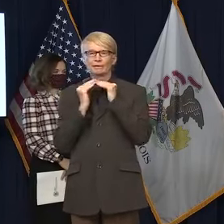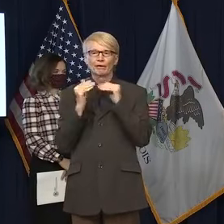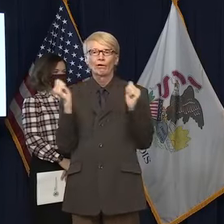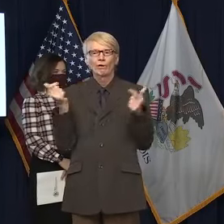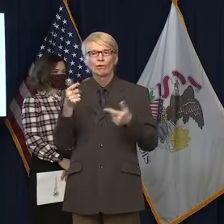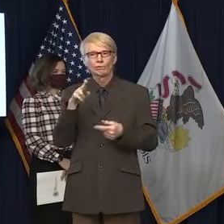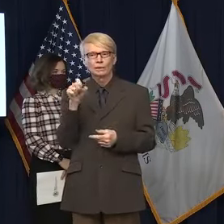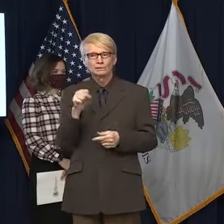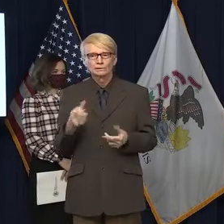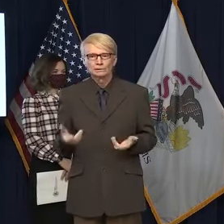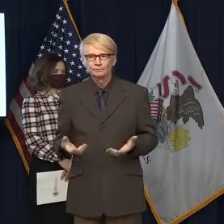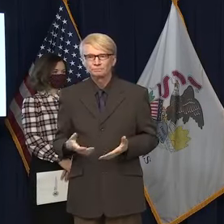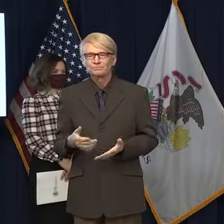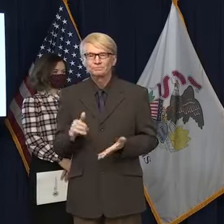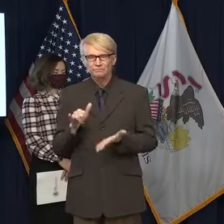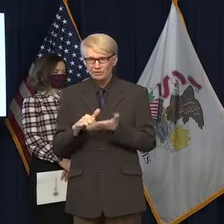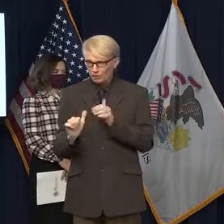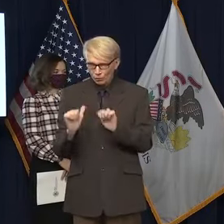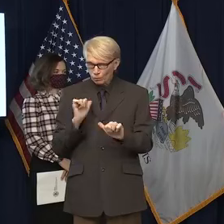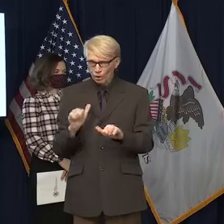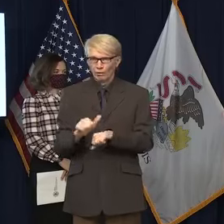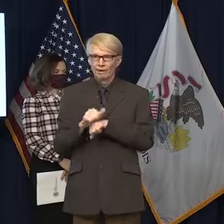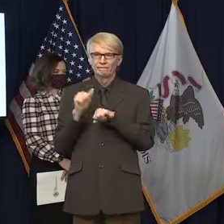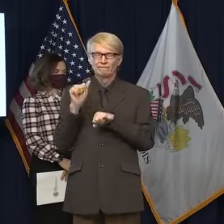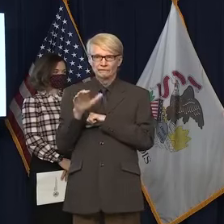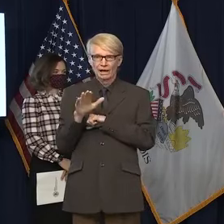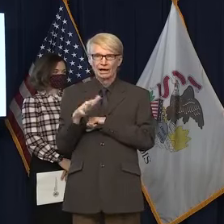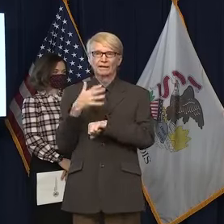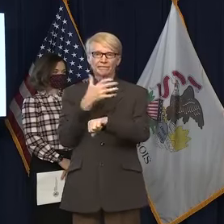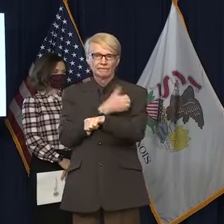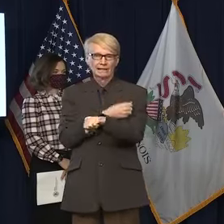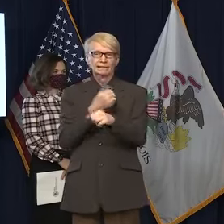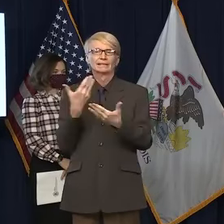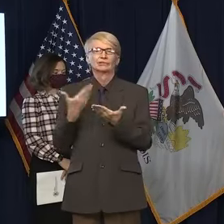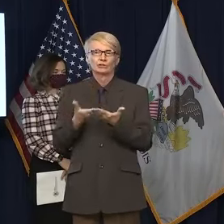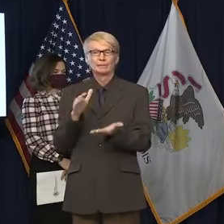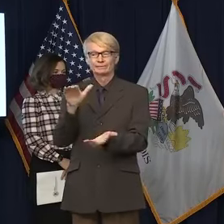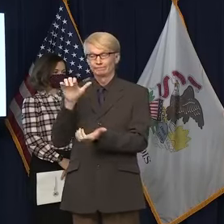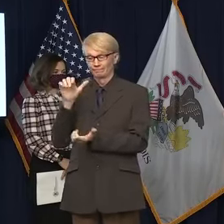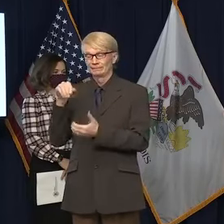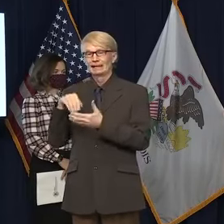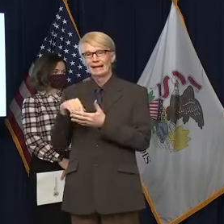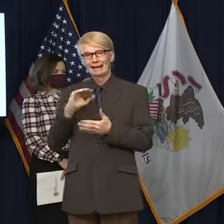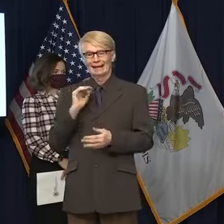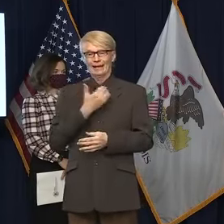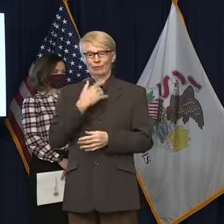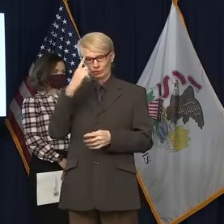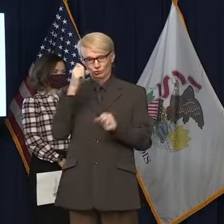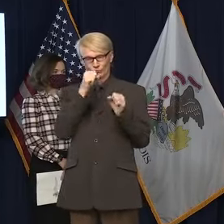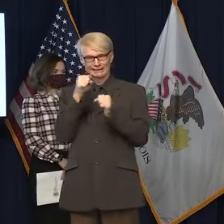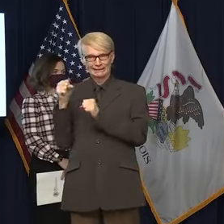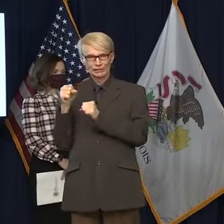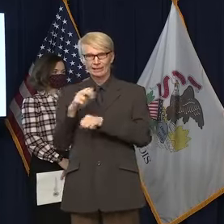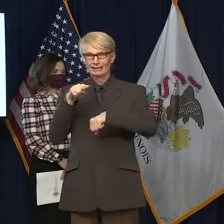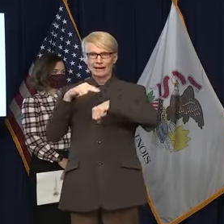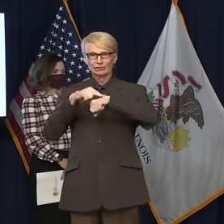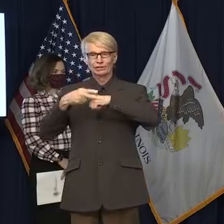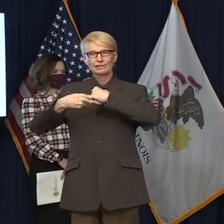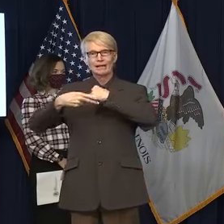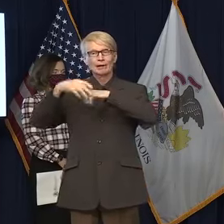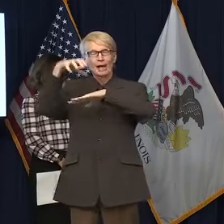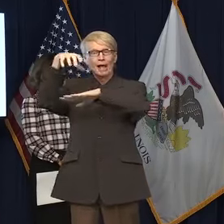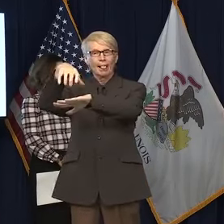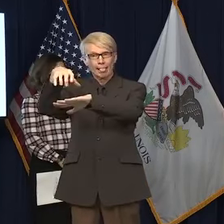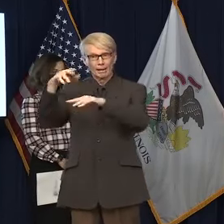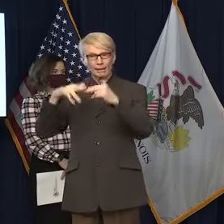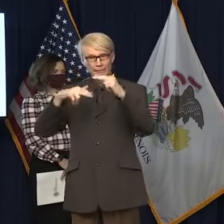This does not affect vaccine shipments that already arrived at our Strategic National Stockpile on Monday as